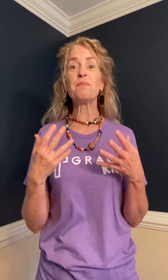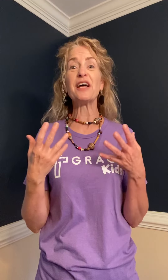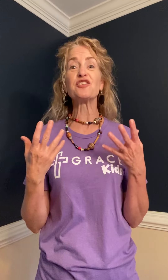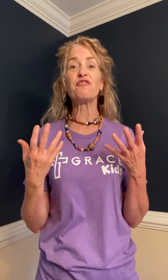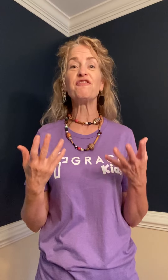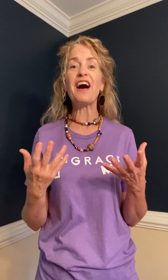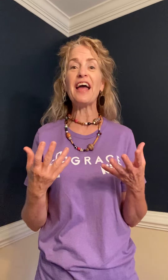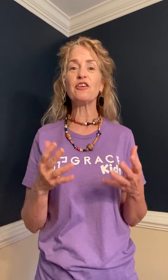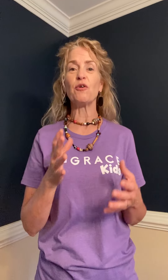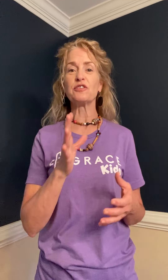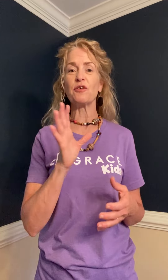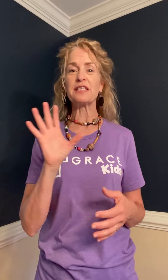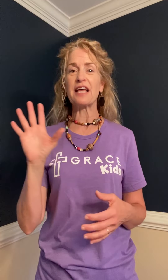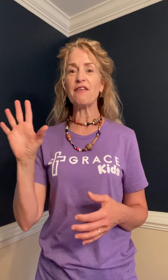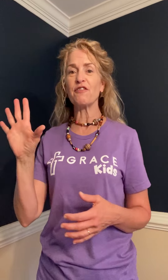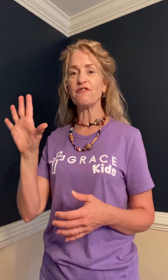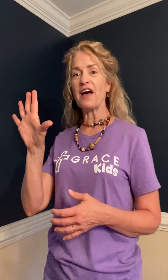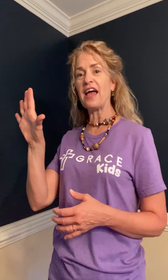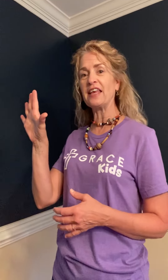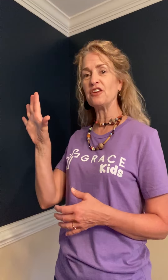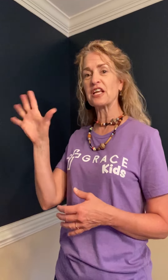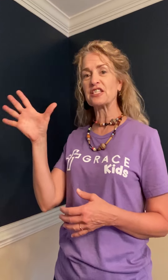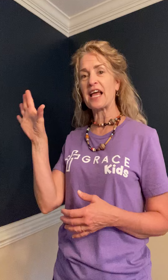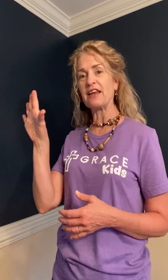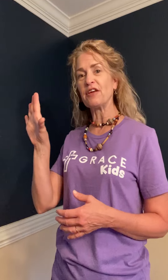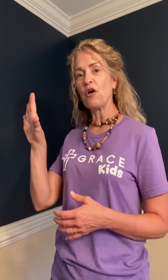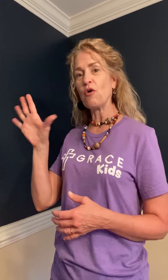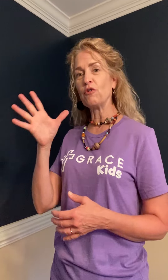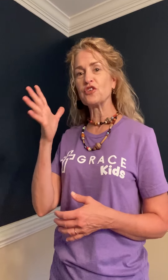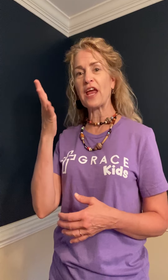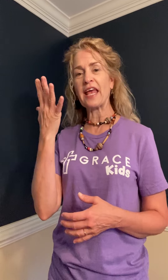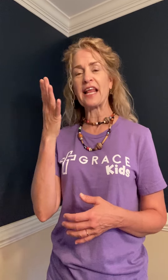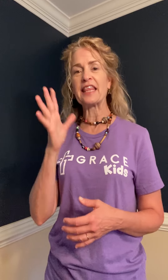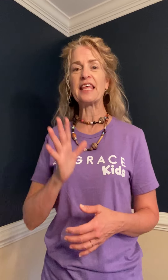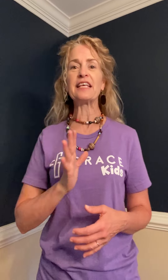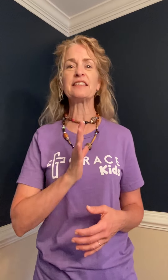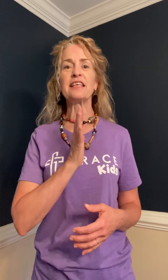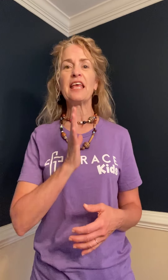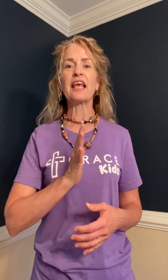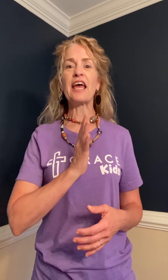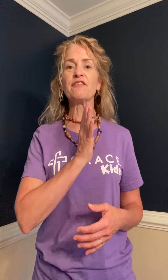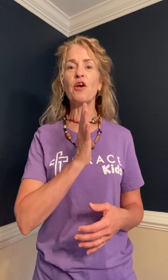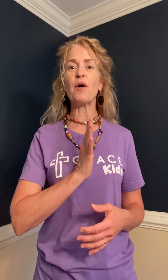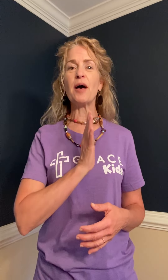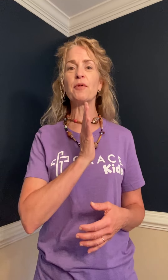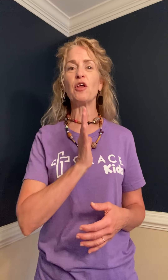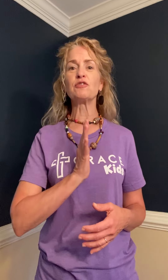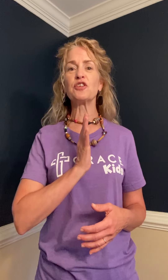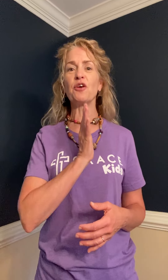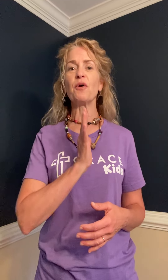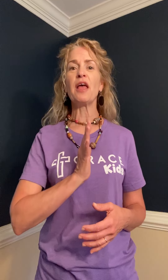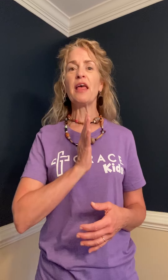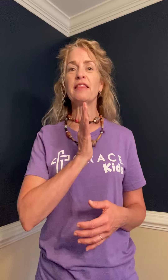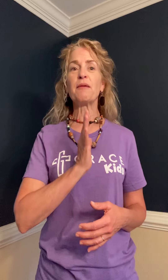much fine gold so the sign for fine you just kind of hold your hand like this kind of go up close to you then